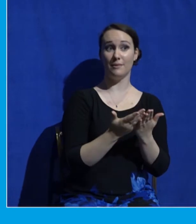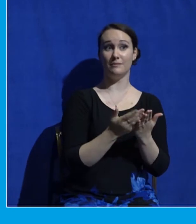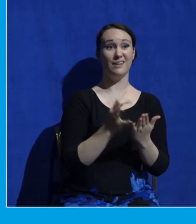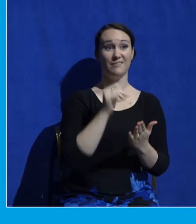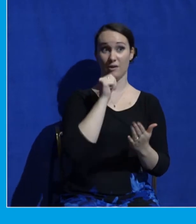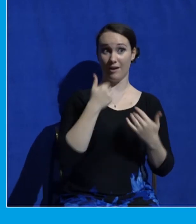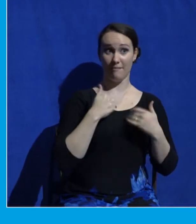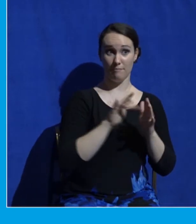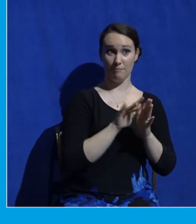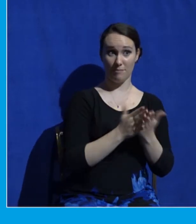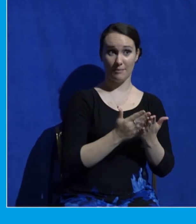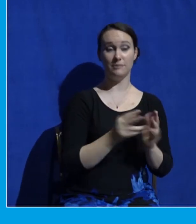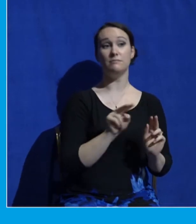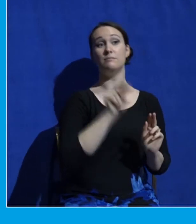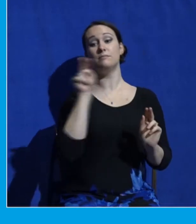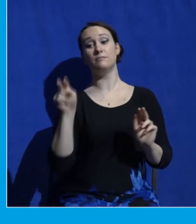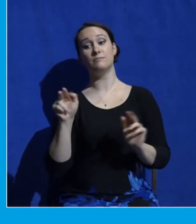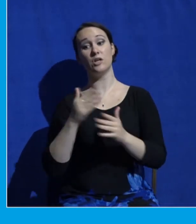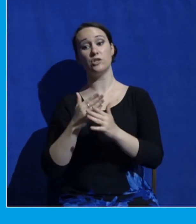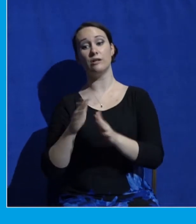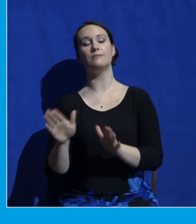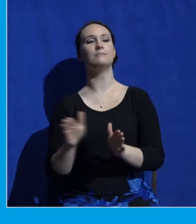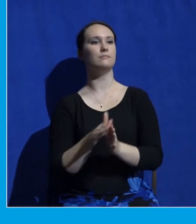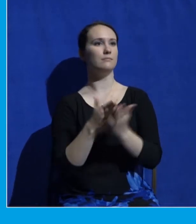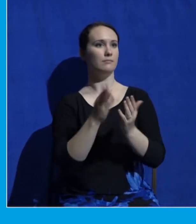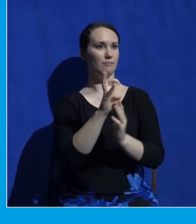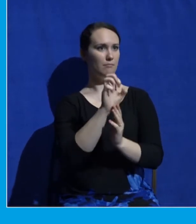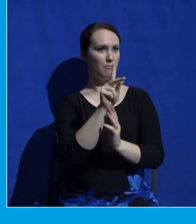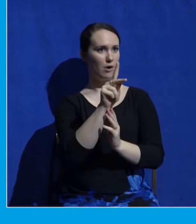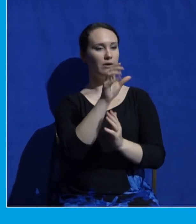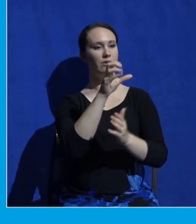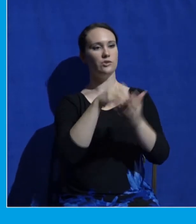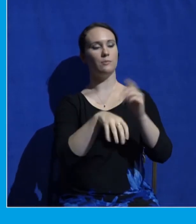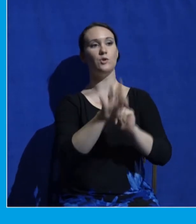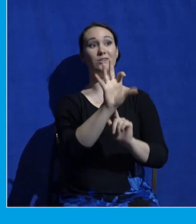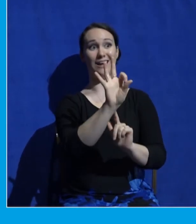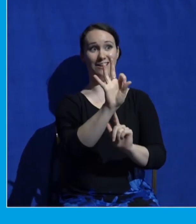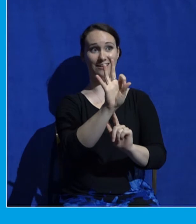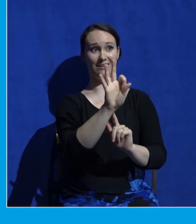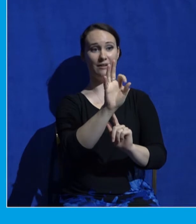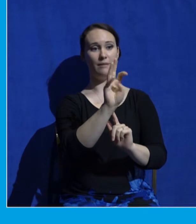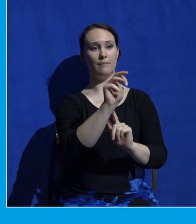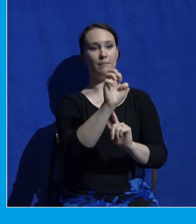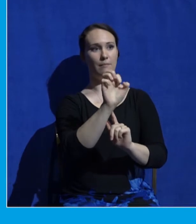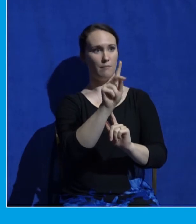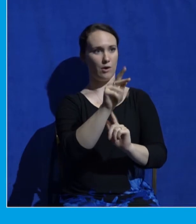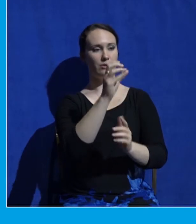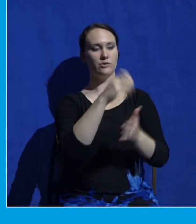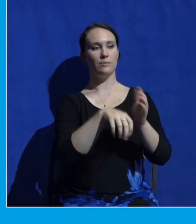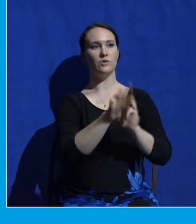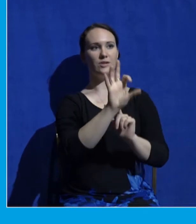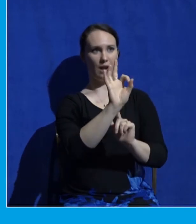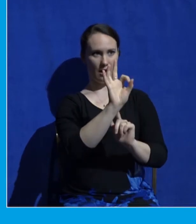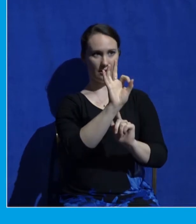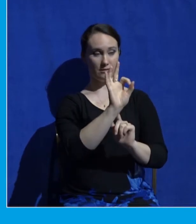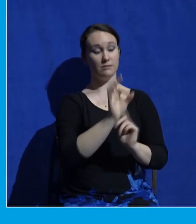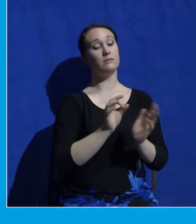with, let me invite you to open with me to Mark chapter 9. Mark chapter 9, and as you're turning, I should mention,